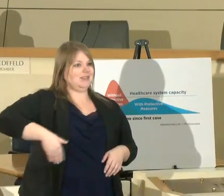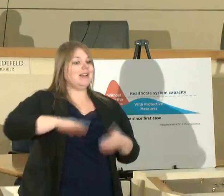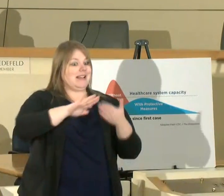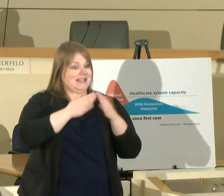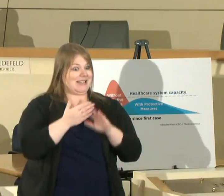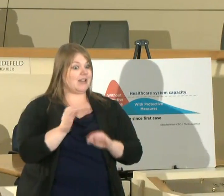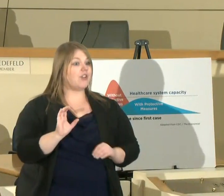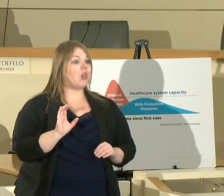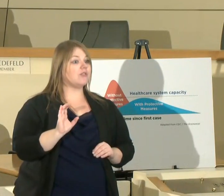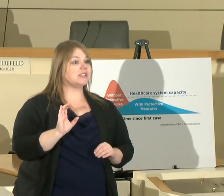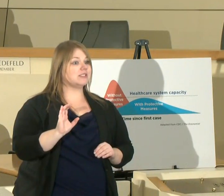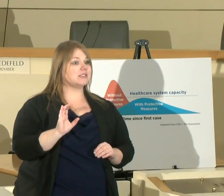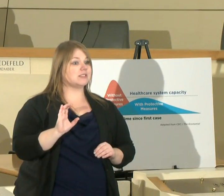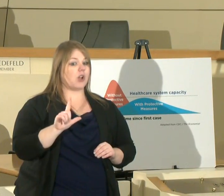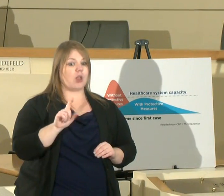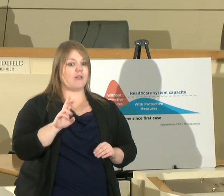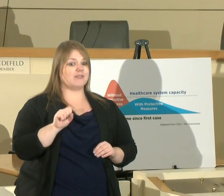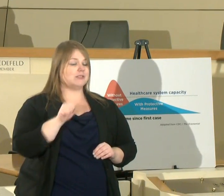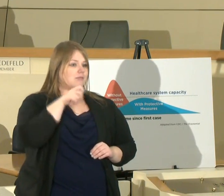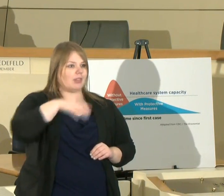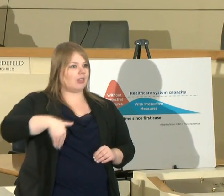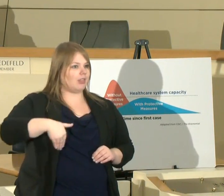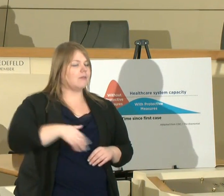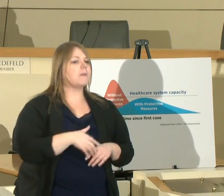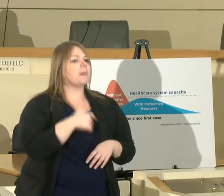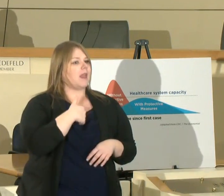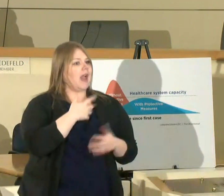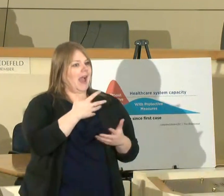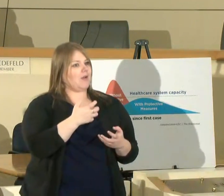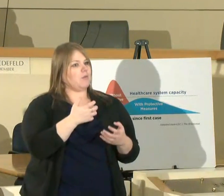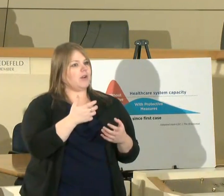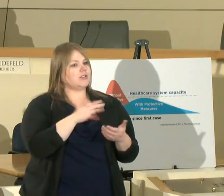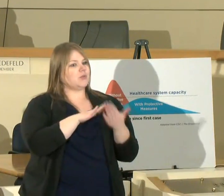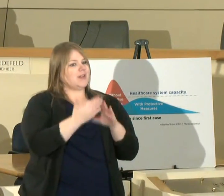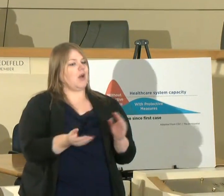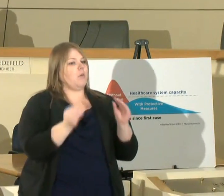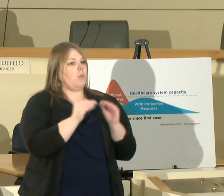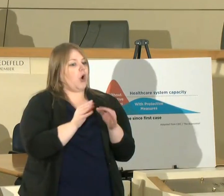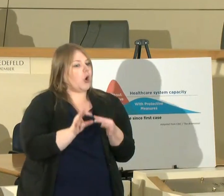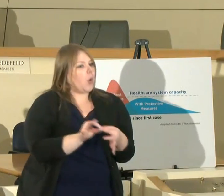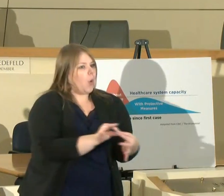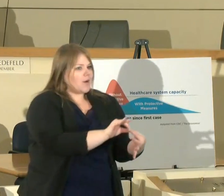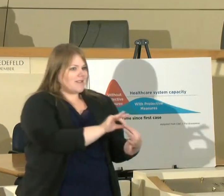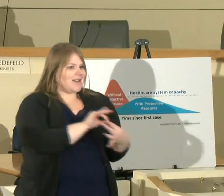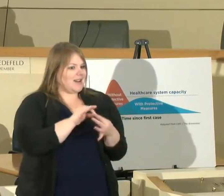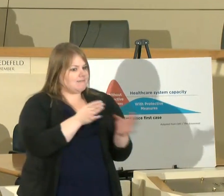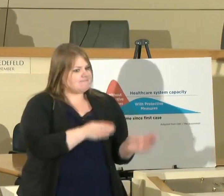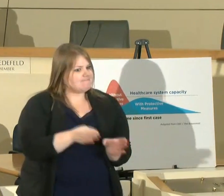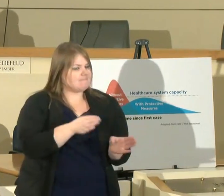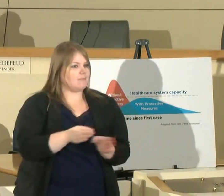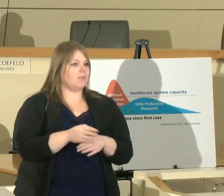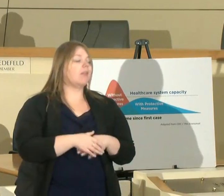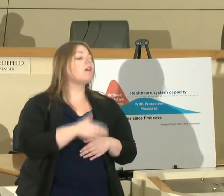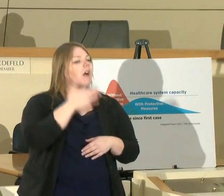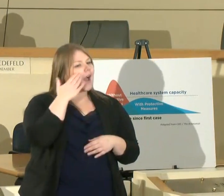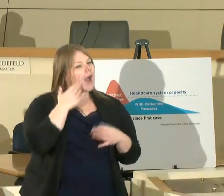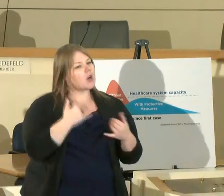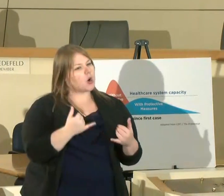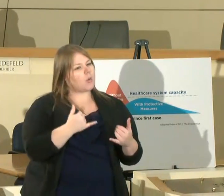of Clovis has not I would like to see us be more coordinated in our efforts and I know we're waiting